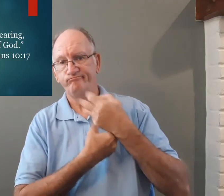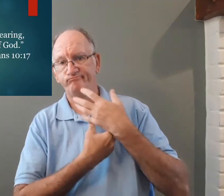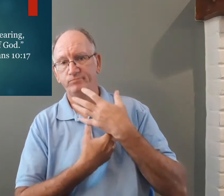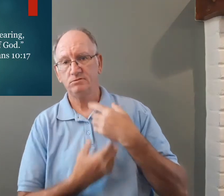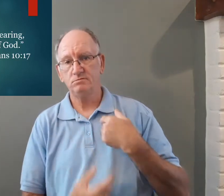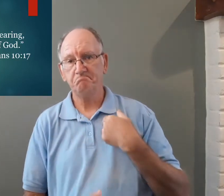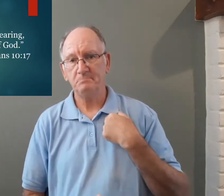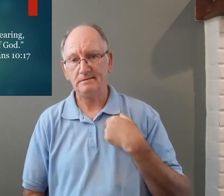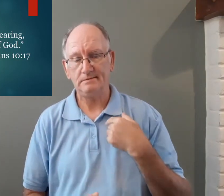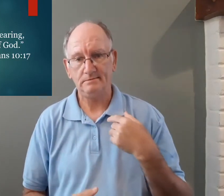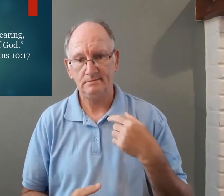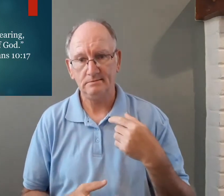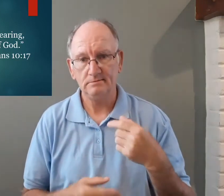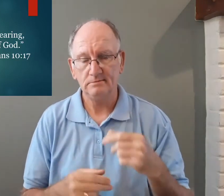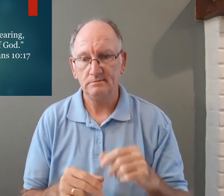one person you know yelled at me